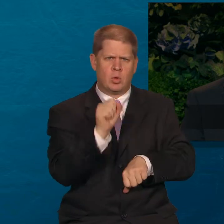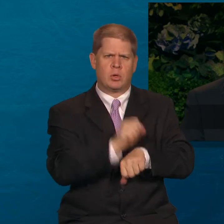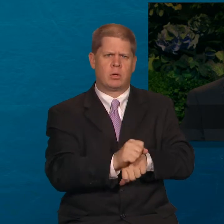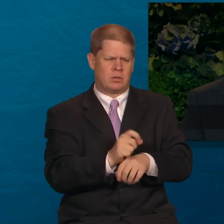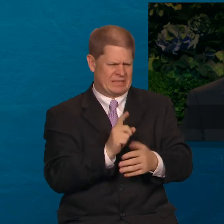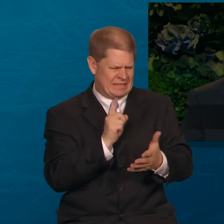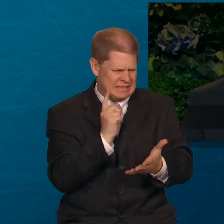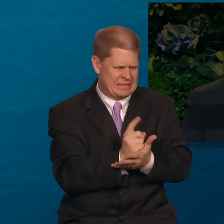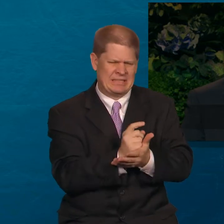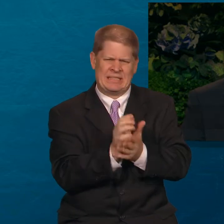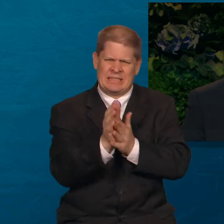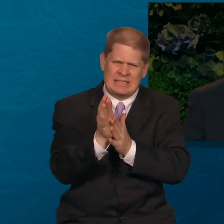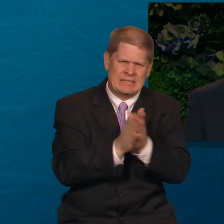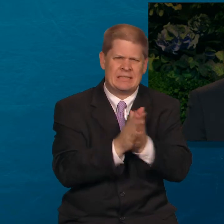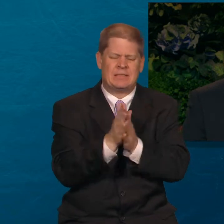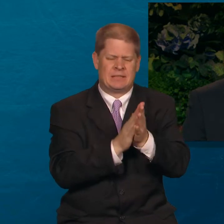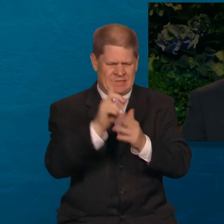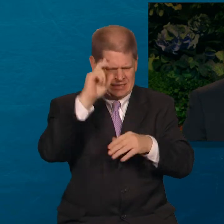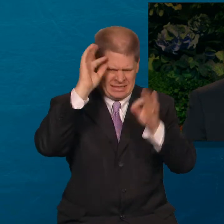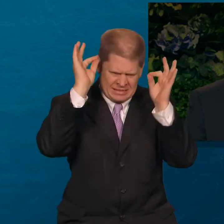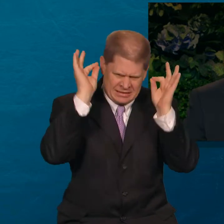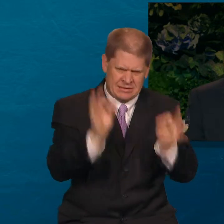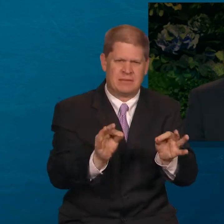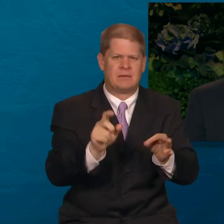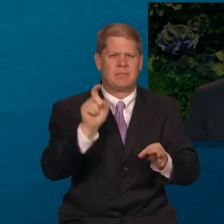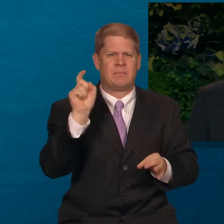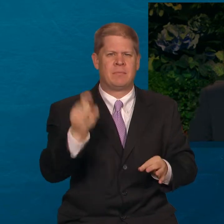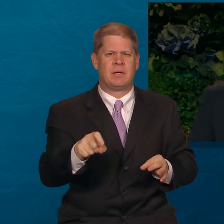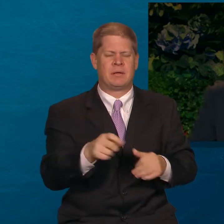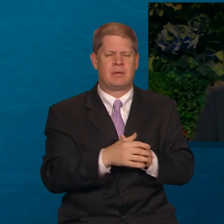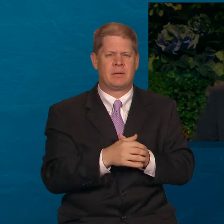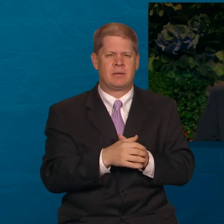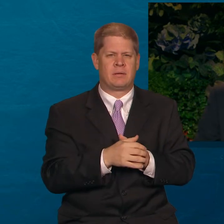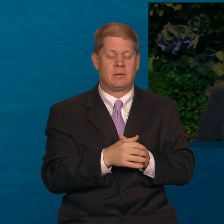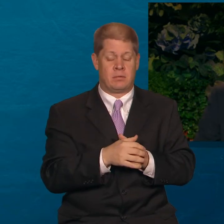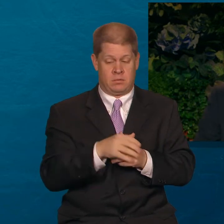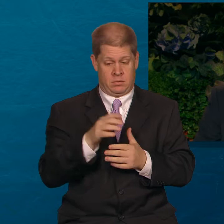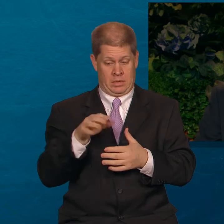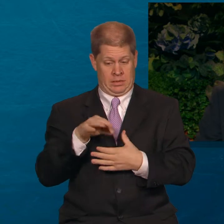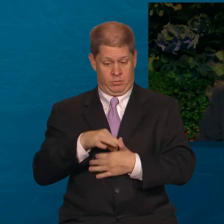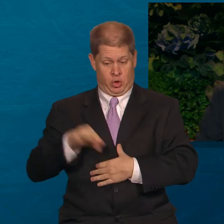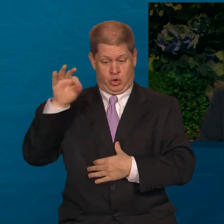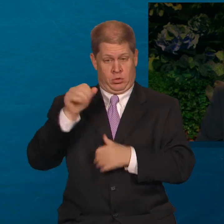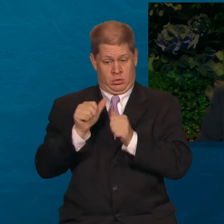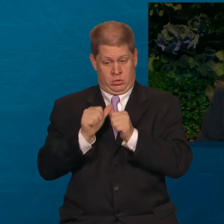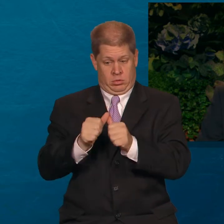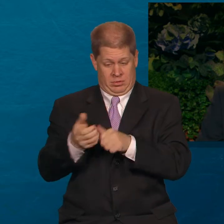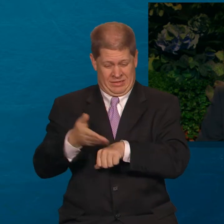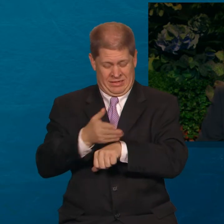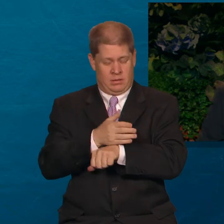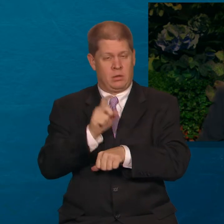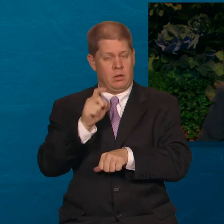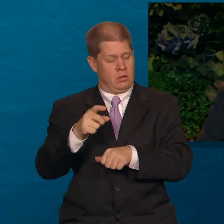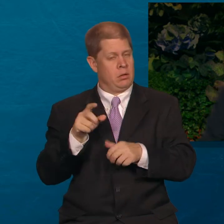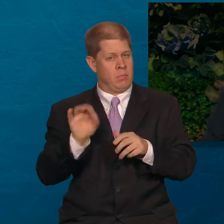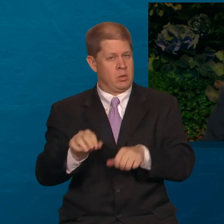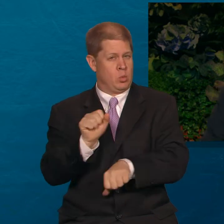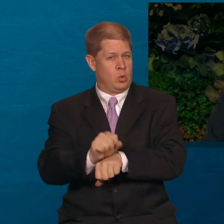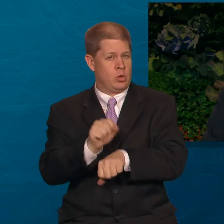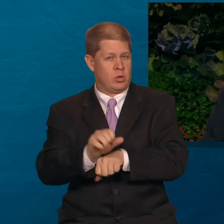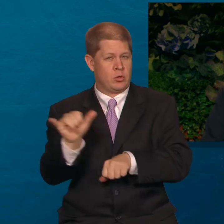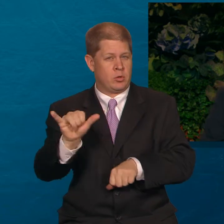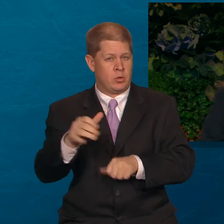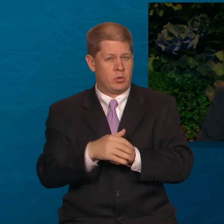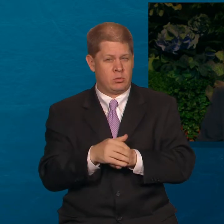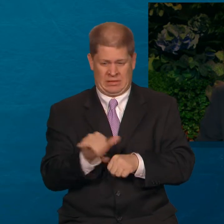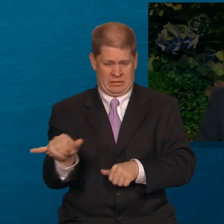perseverance, and self-discipline. Spiritual endurance also comes at a price. It is the